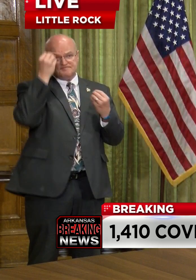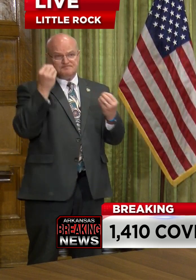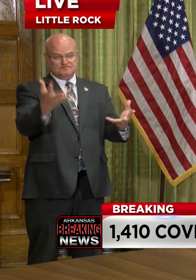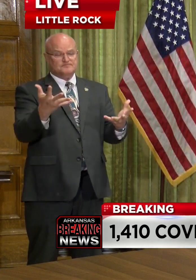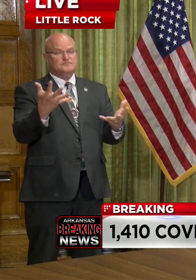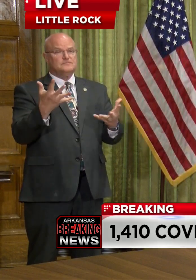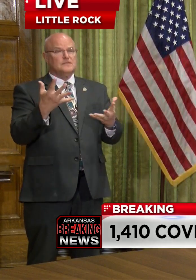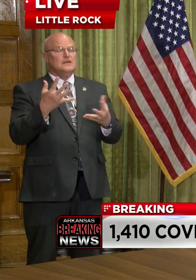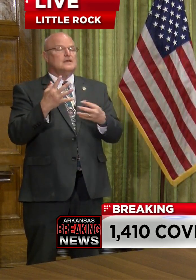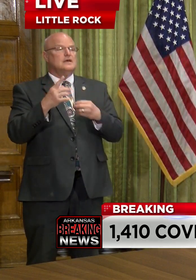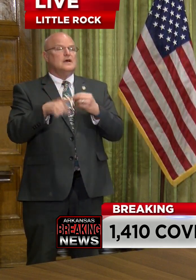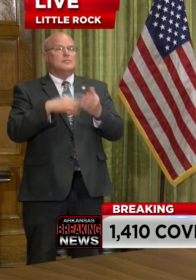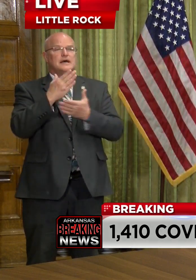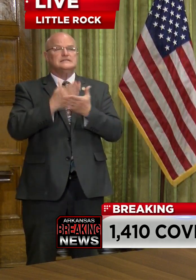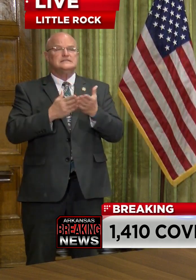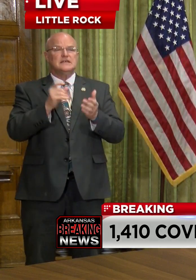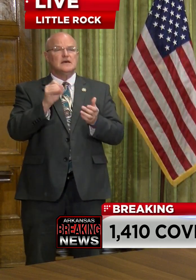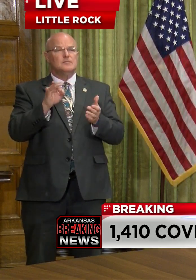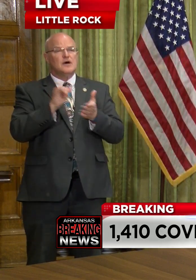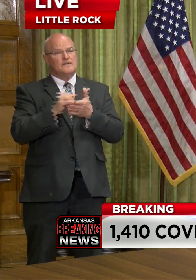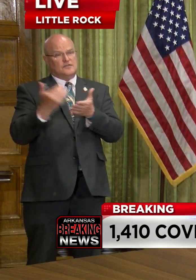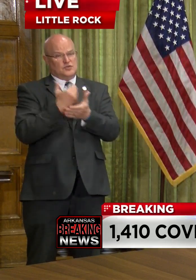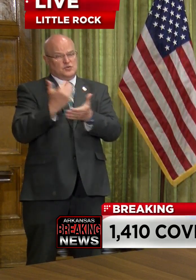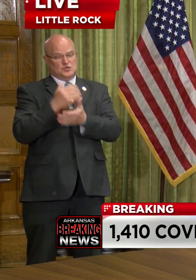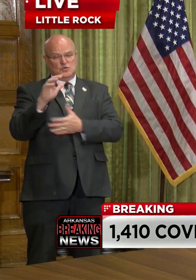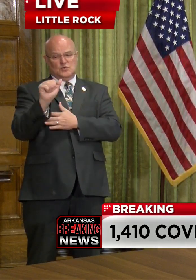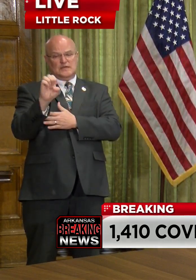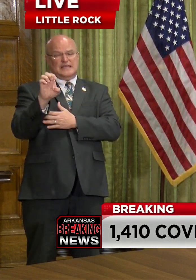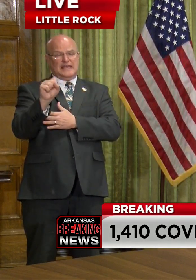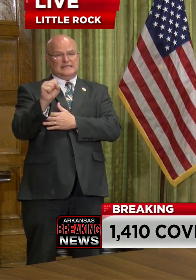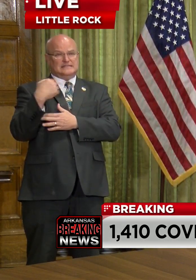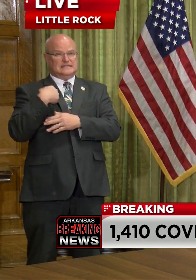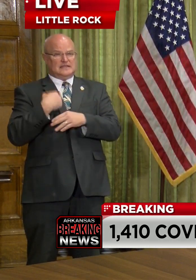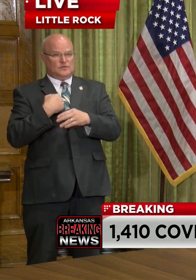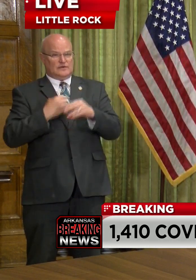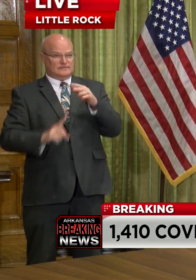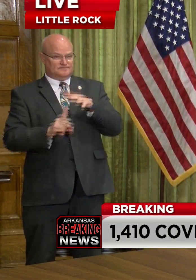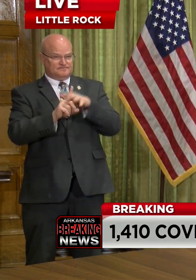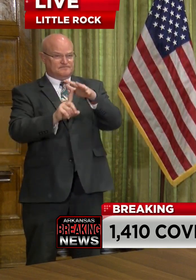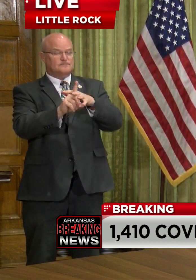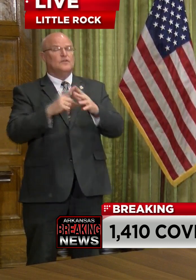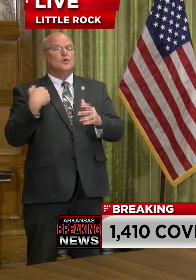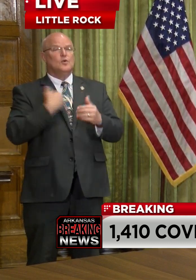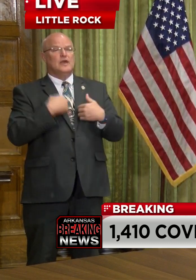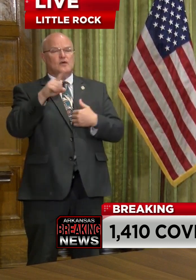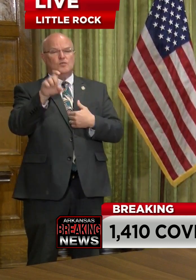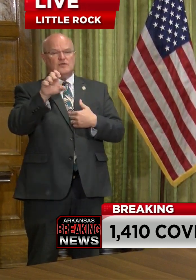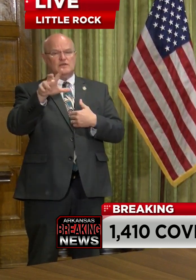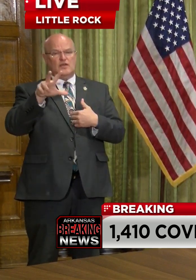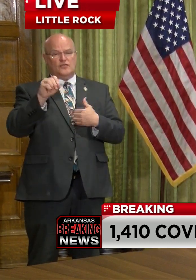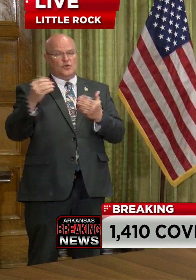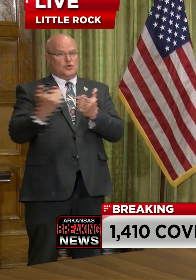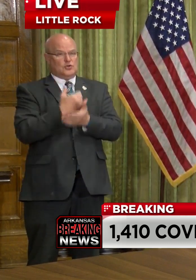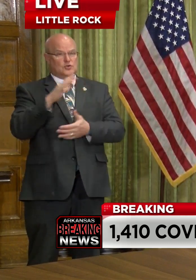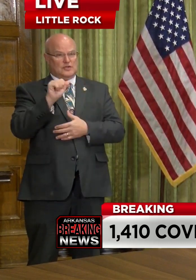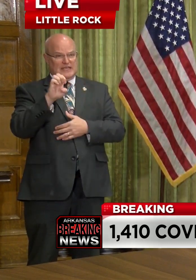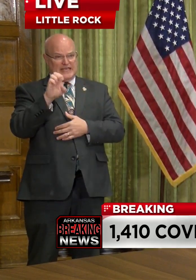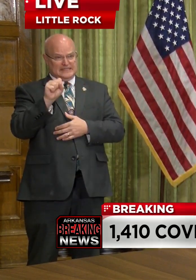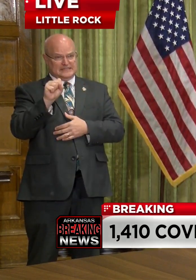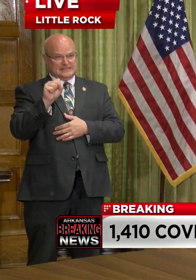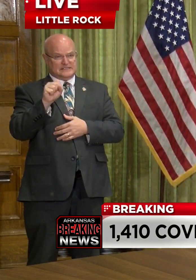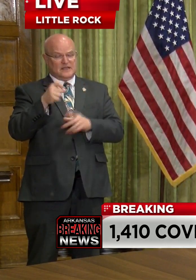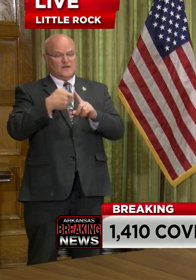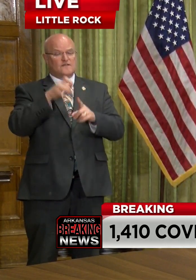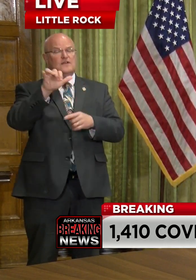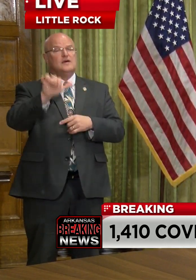some of the new cases that we have. As I mentioned, we have 130 new cases of those.